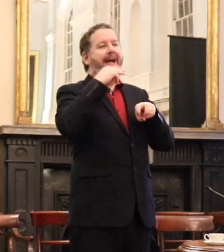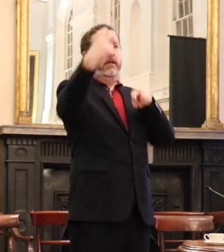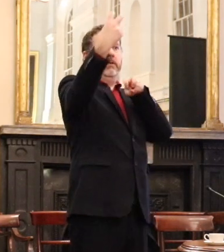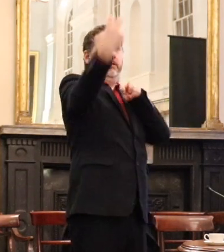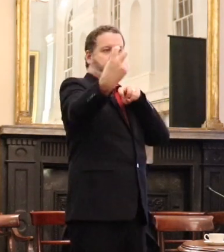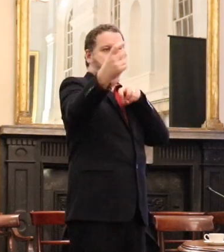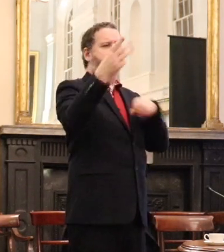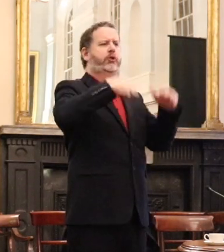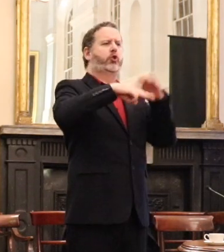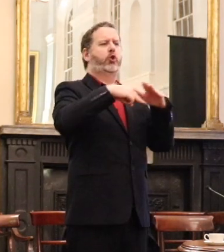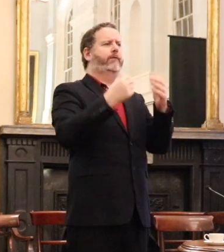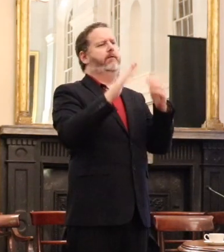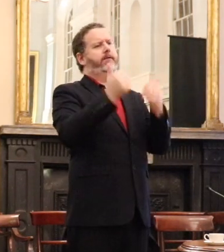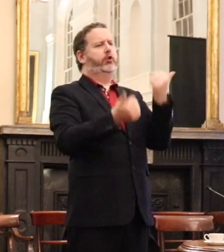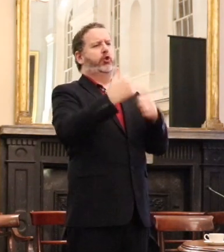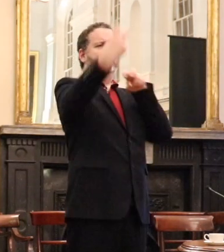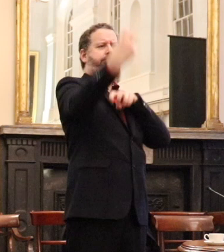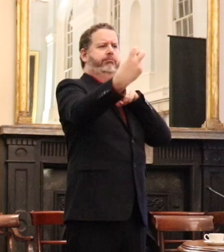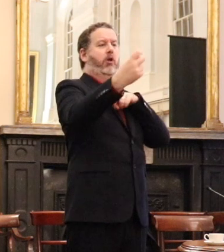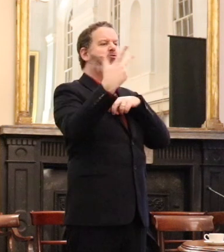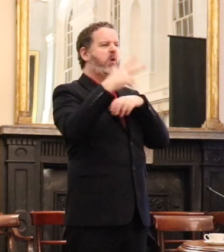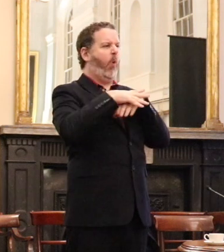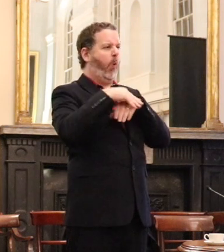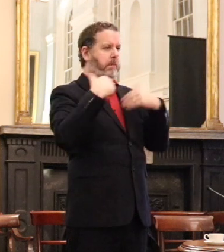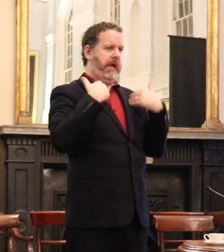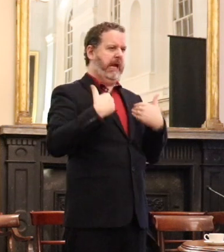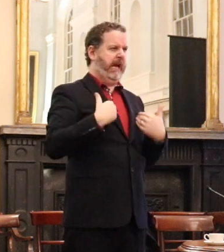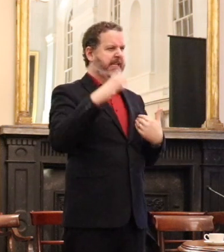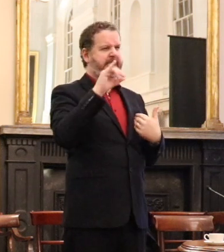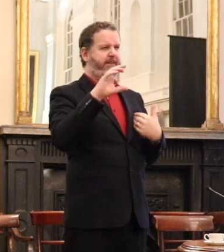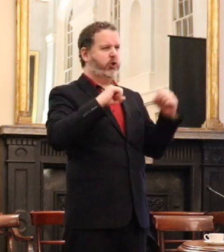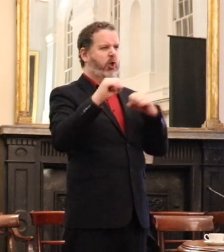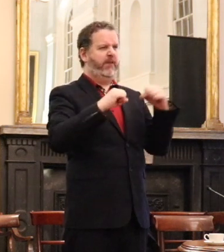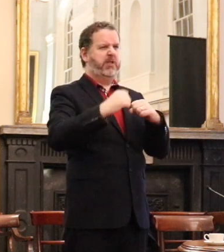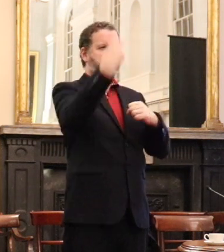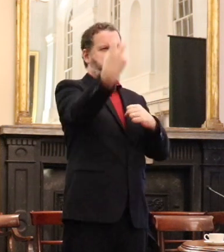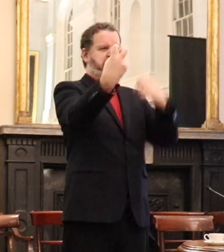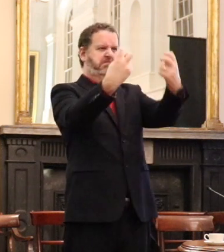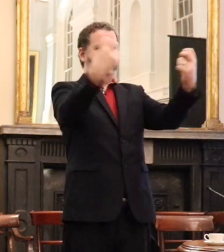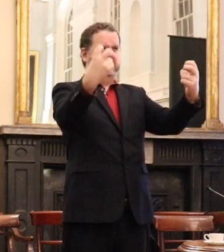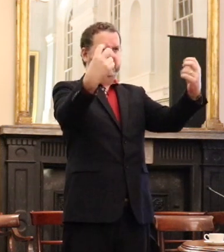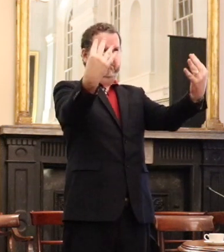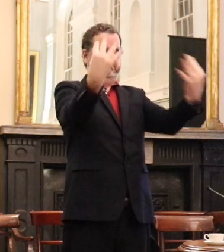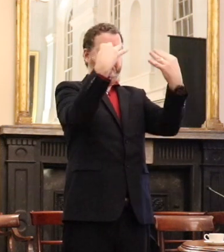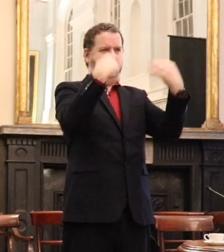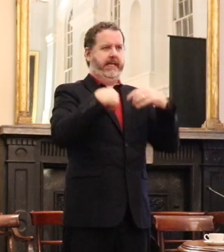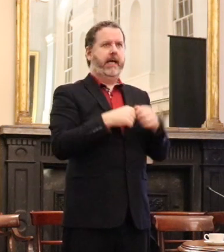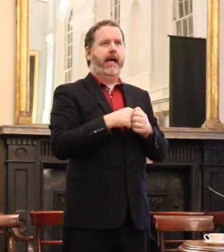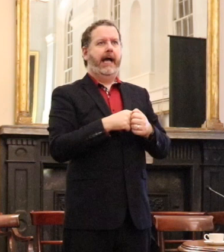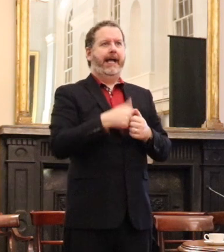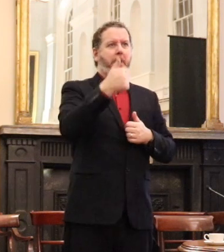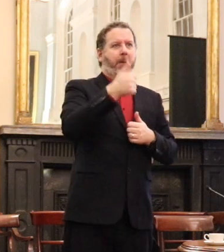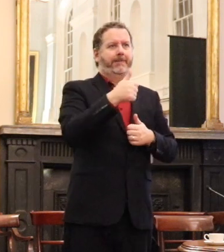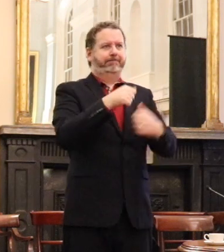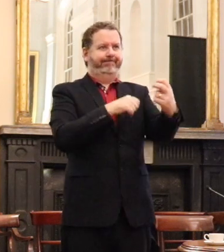had three very young-looking elderly males in the service seated around him. And I saw his face just sitting